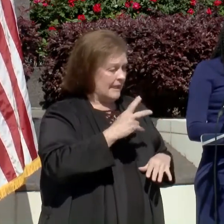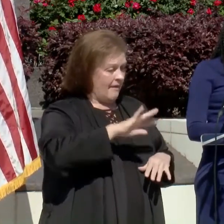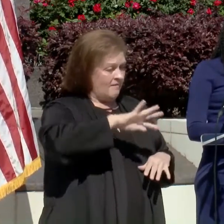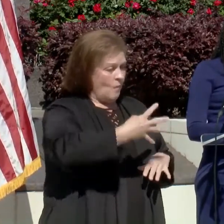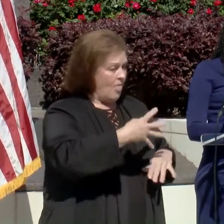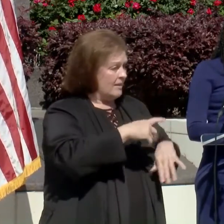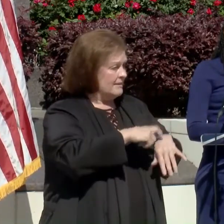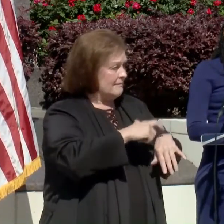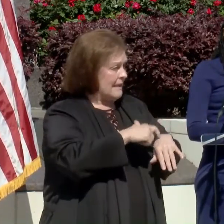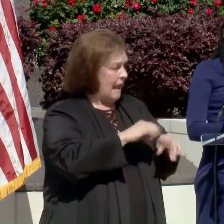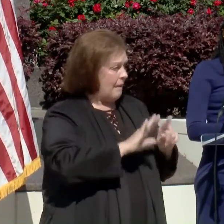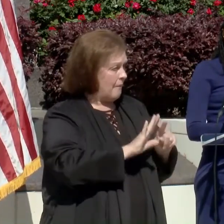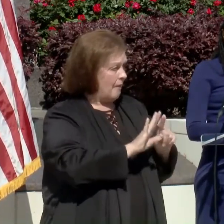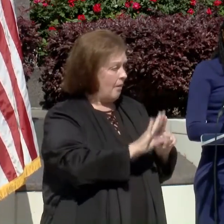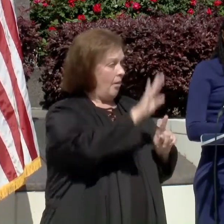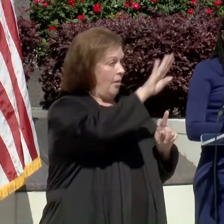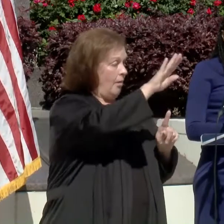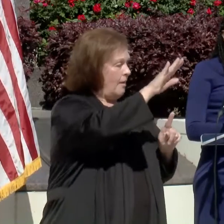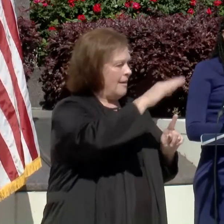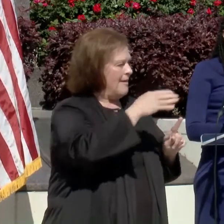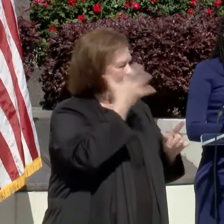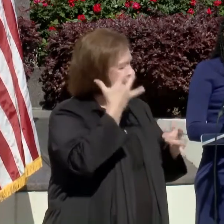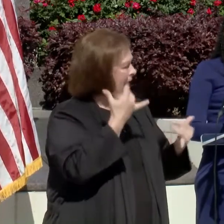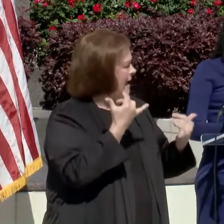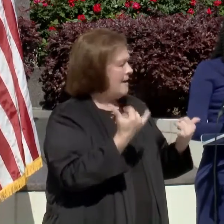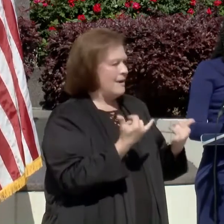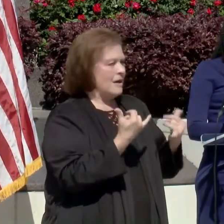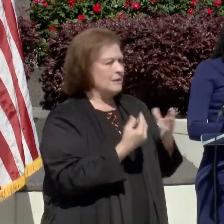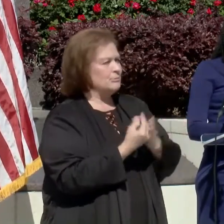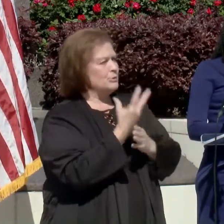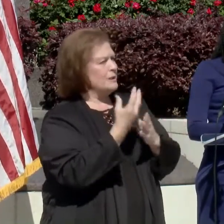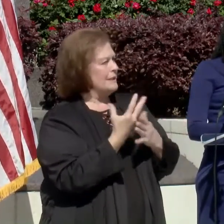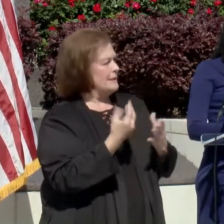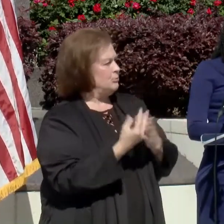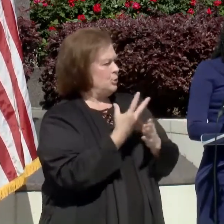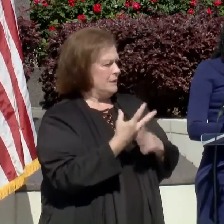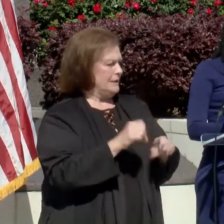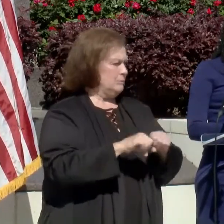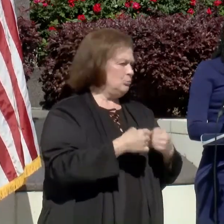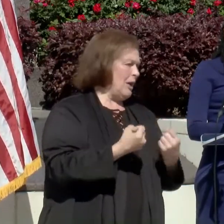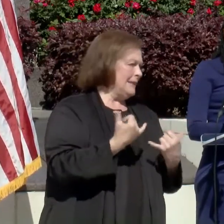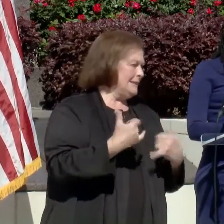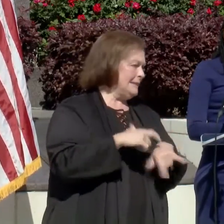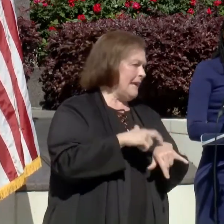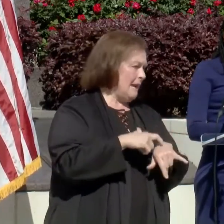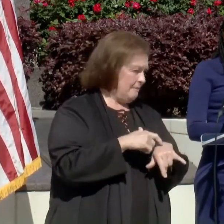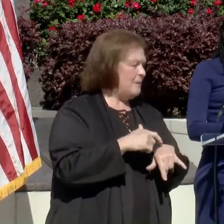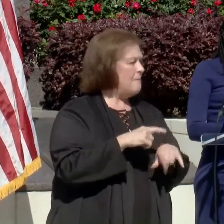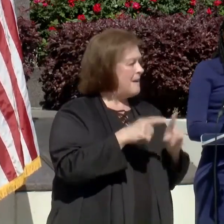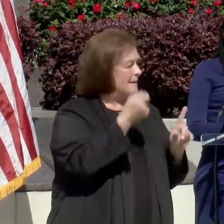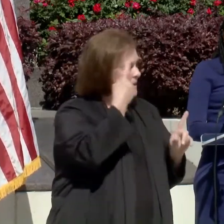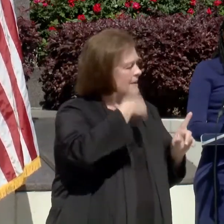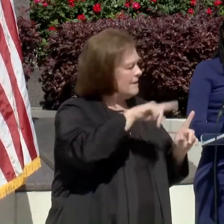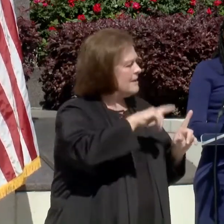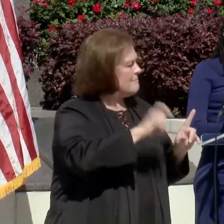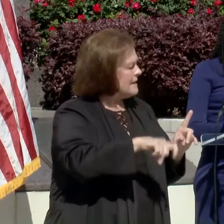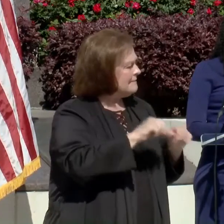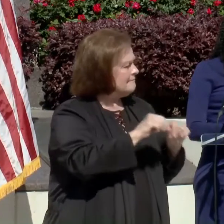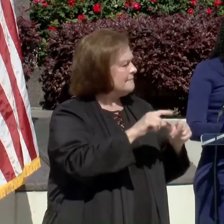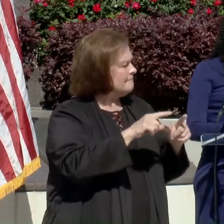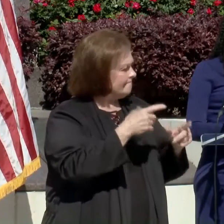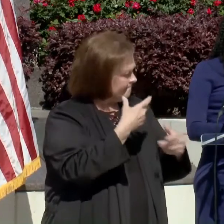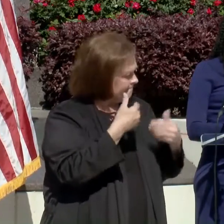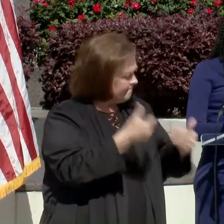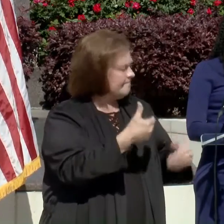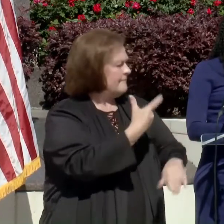we're dealing with the spring, everyone wants to get out. It's spring break. I think it's important that we continue to get vaccinated. Um, we're